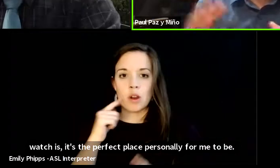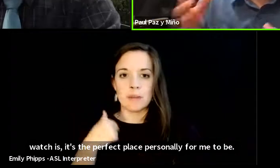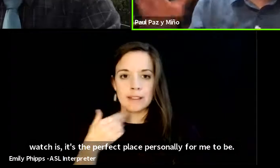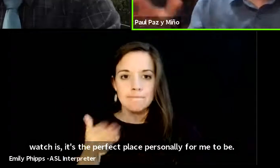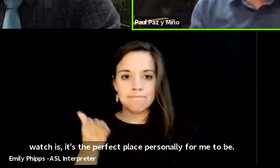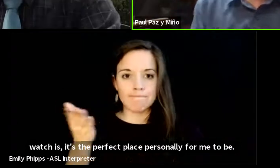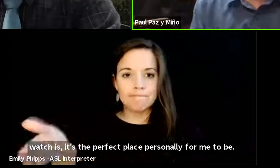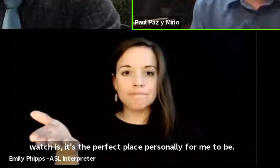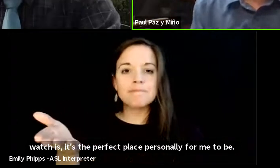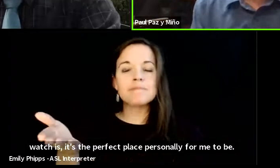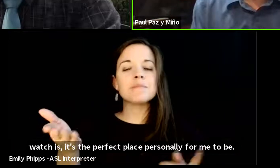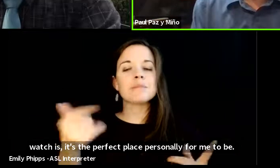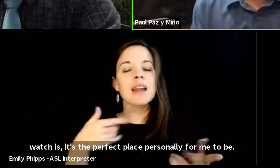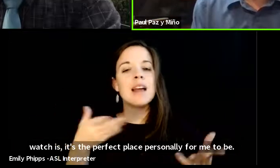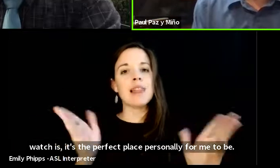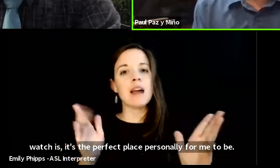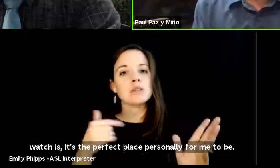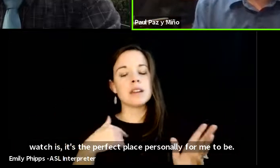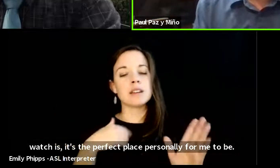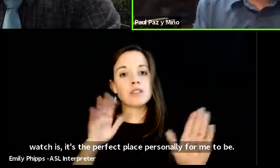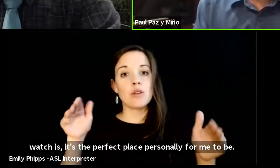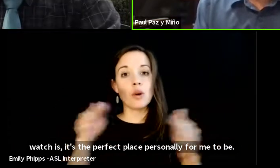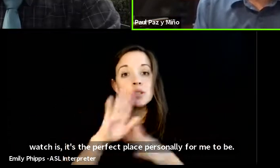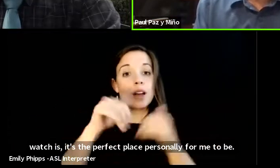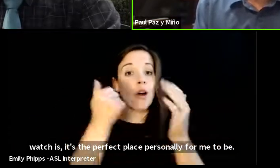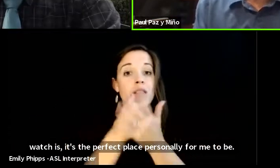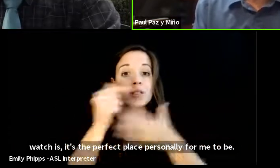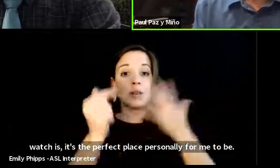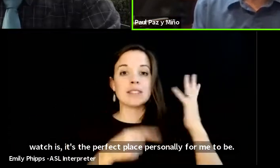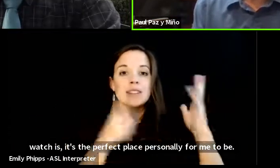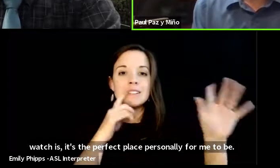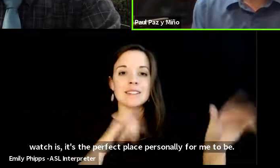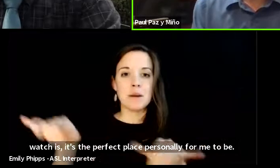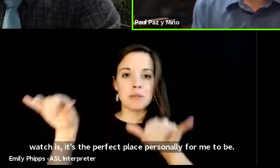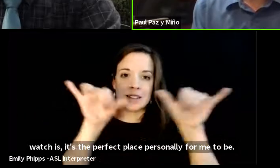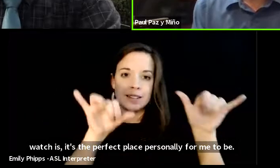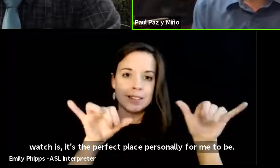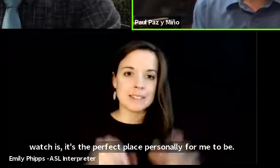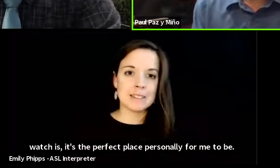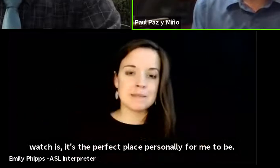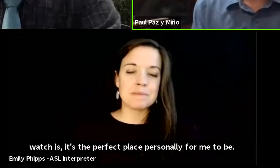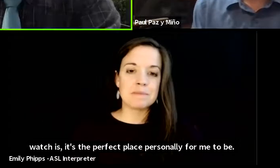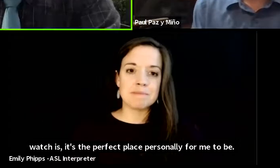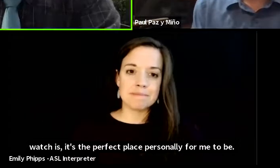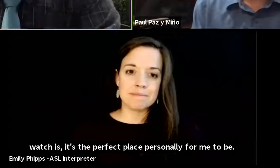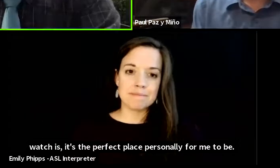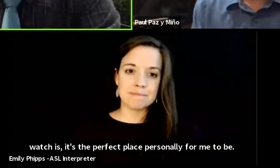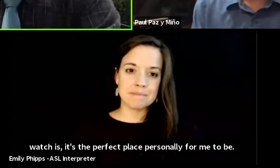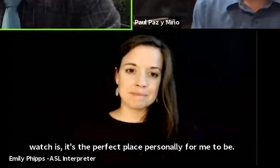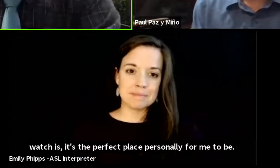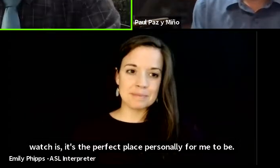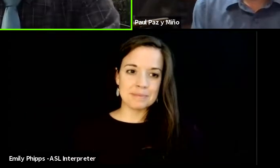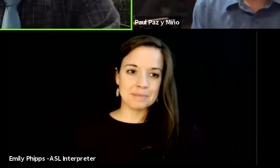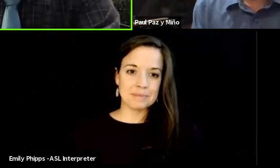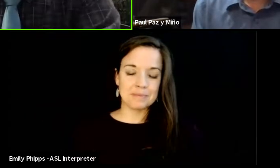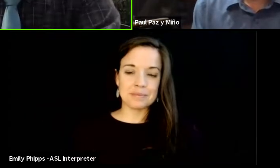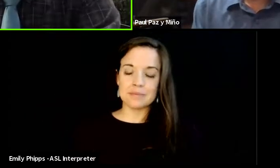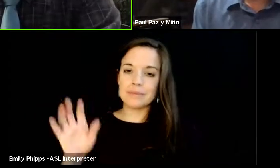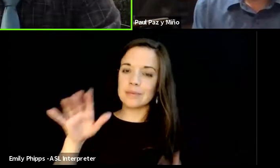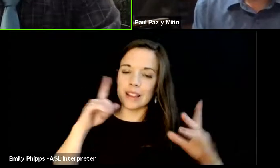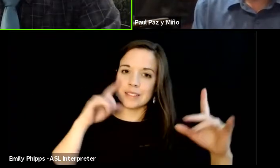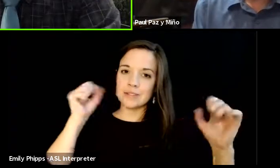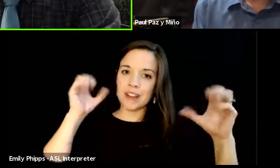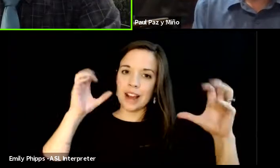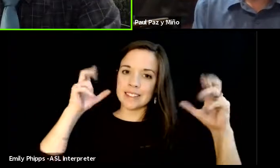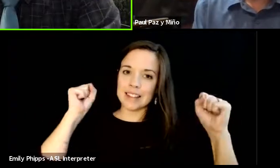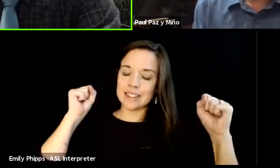it allows me to focus on all of those things essentially simultaneously that's fascinating and i i i